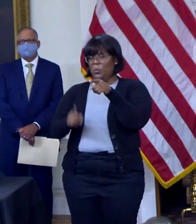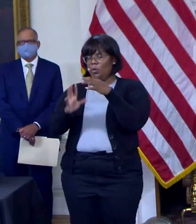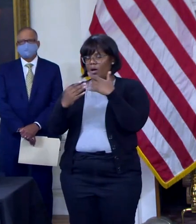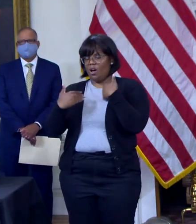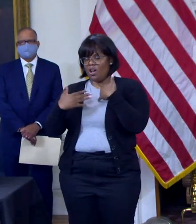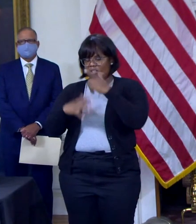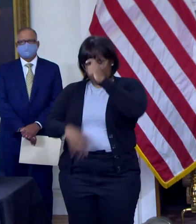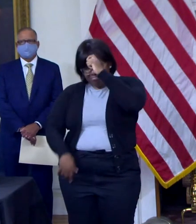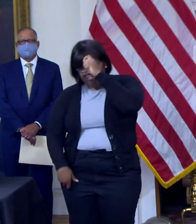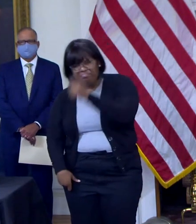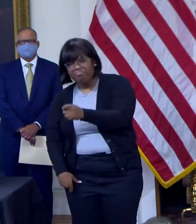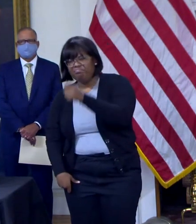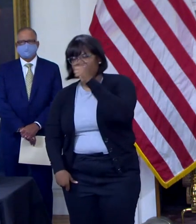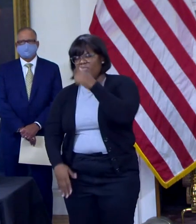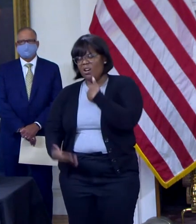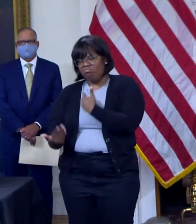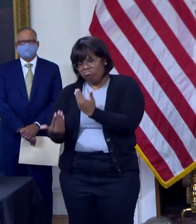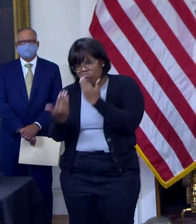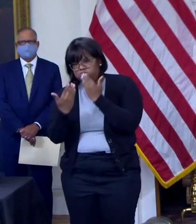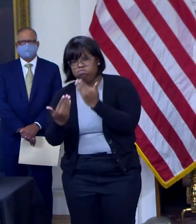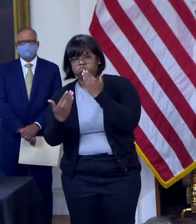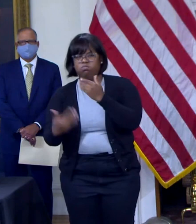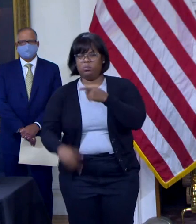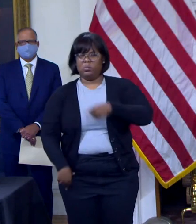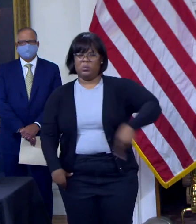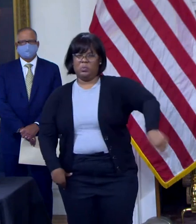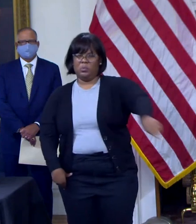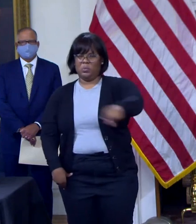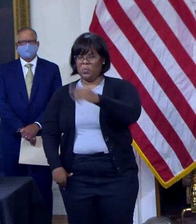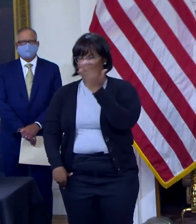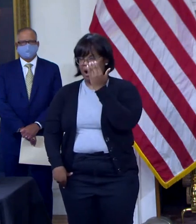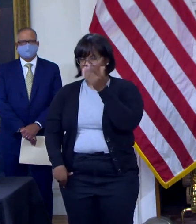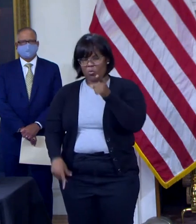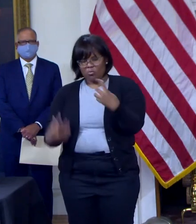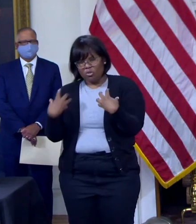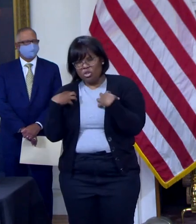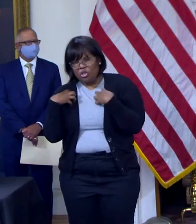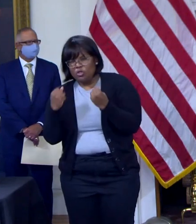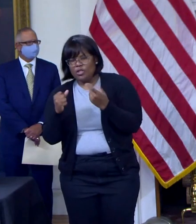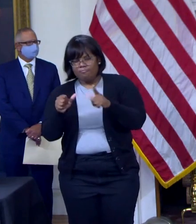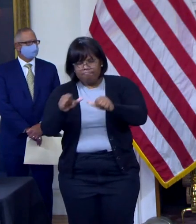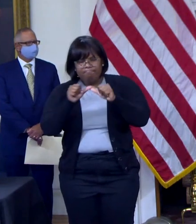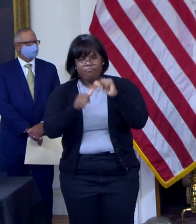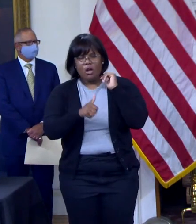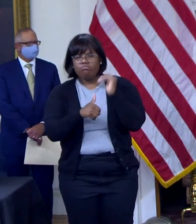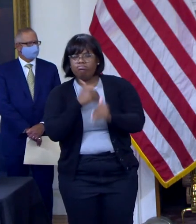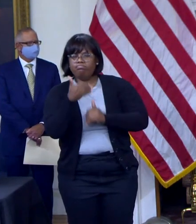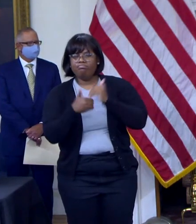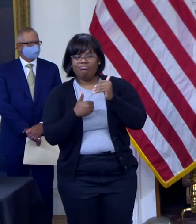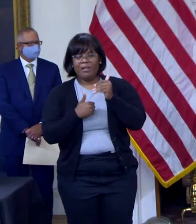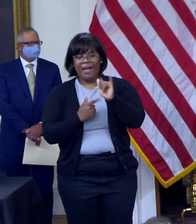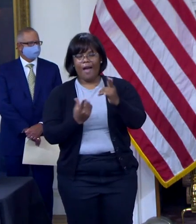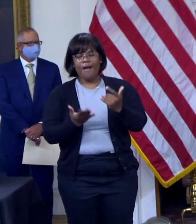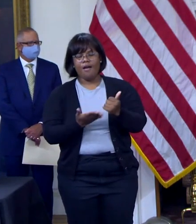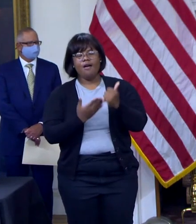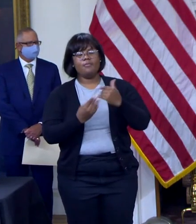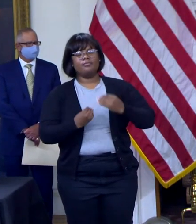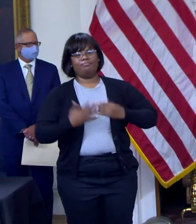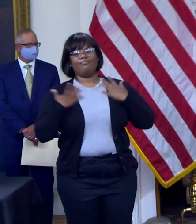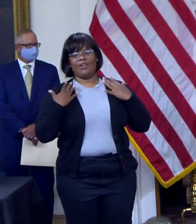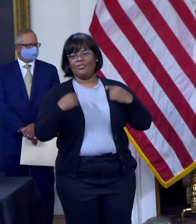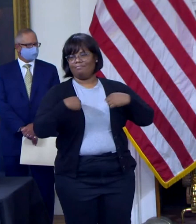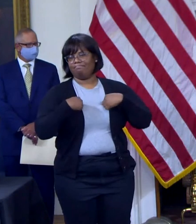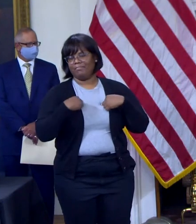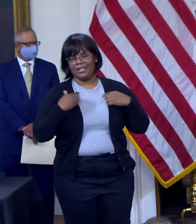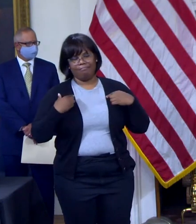and your courage and resilience continues to be an inspiration to me and to all the people of Maryland. So thank you for